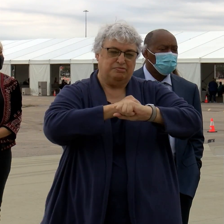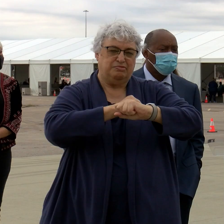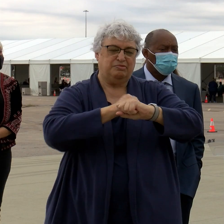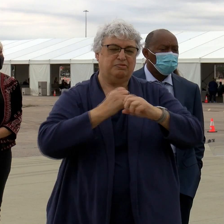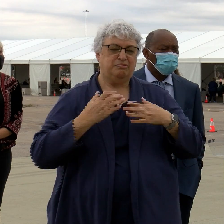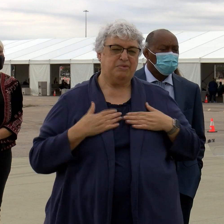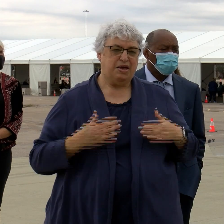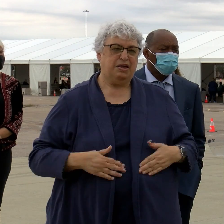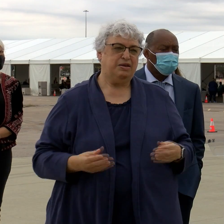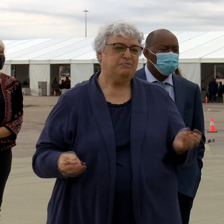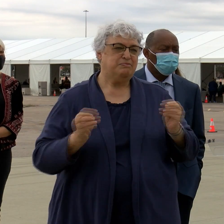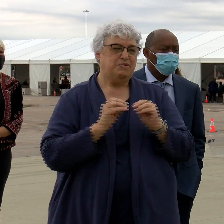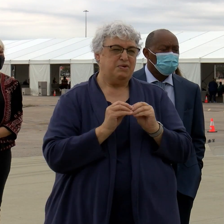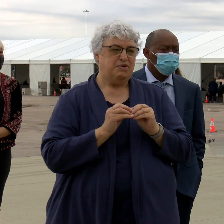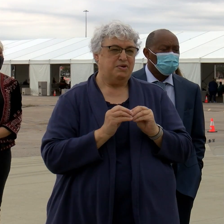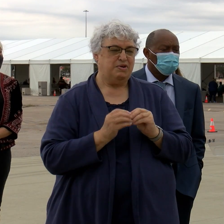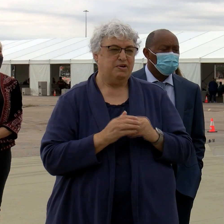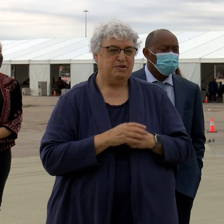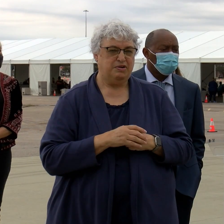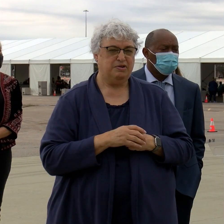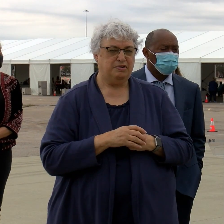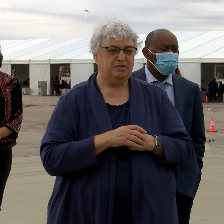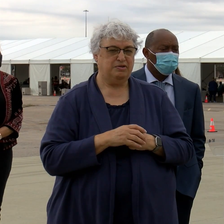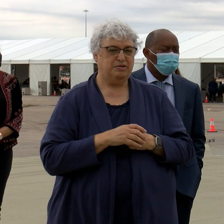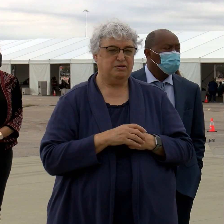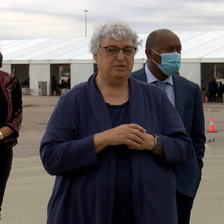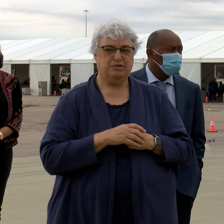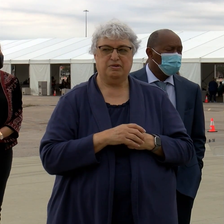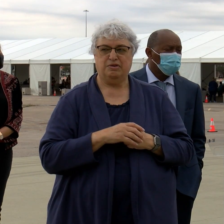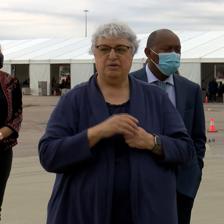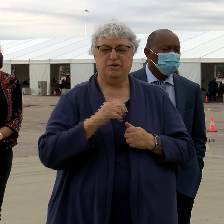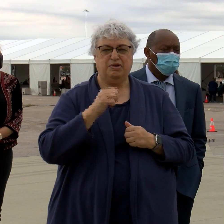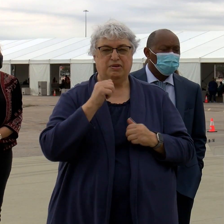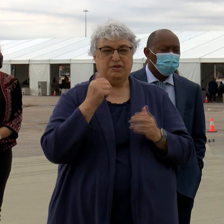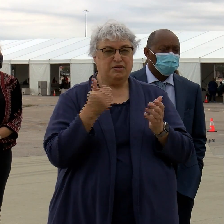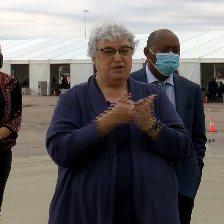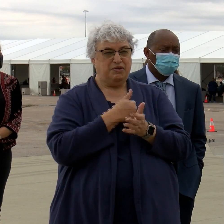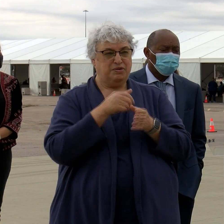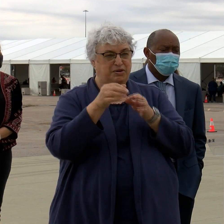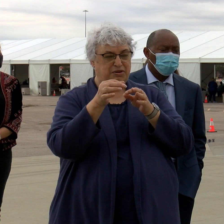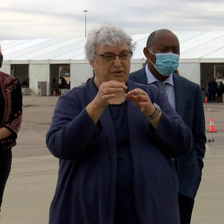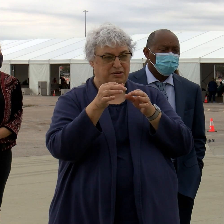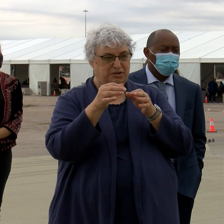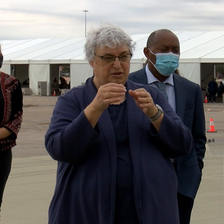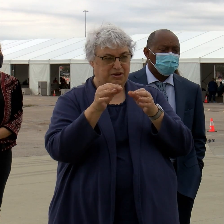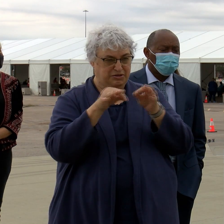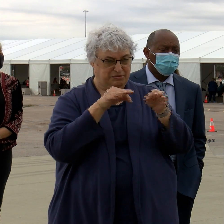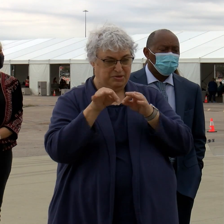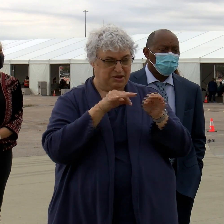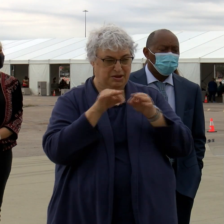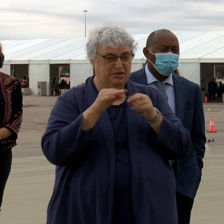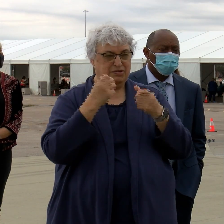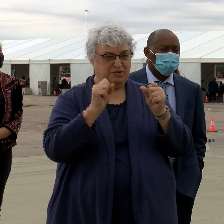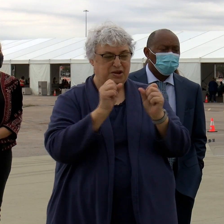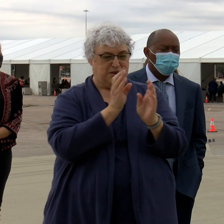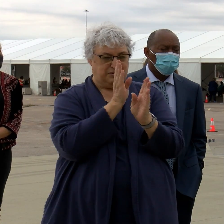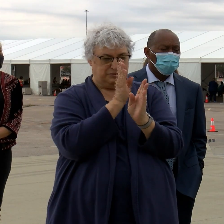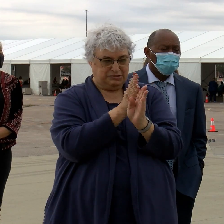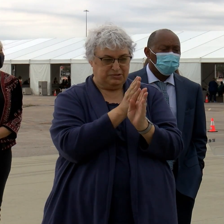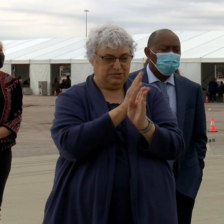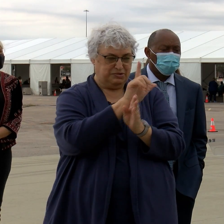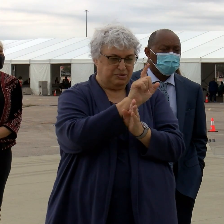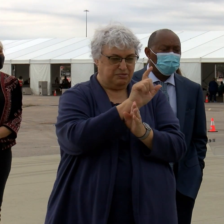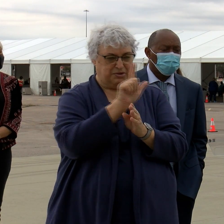immune system to make you immune. So again, don't let this new guidance confuse anyone. Try to get it on the date that it was assigned.